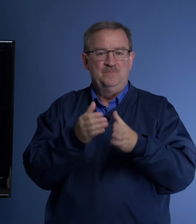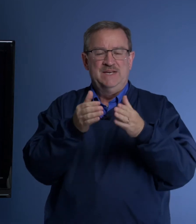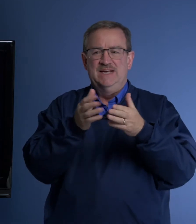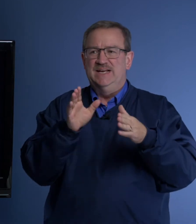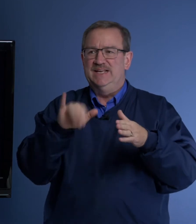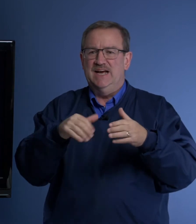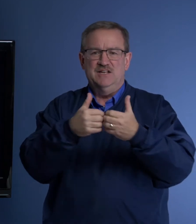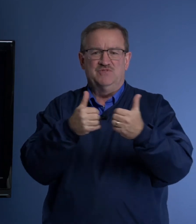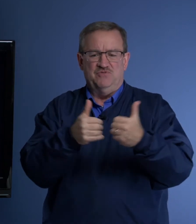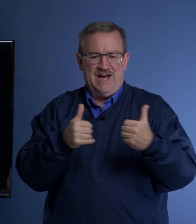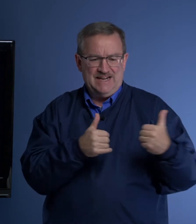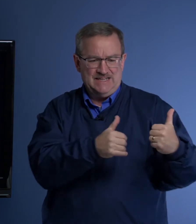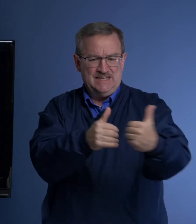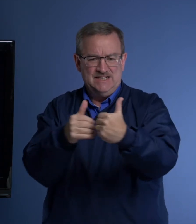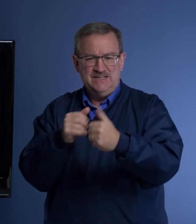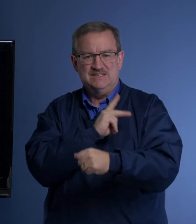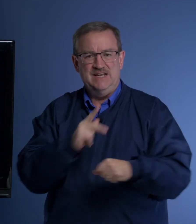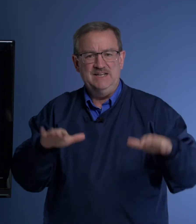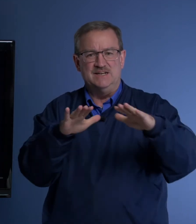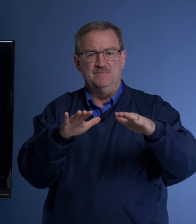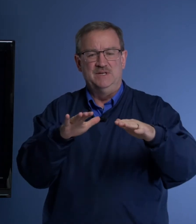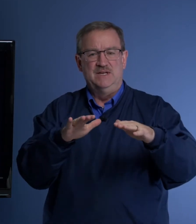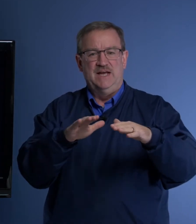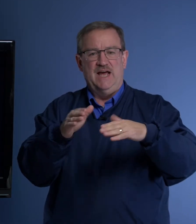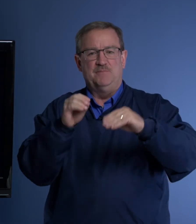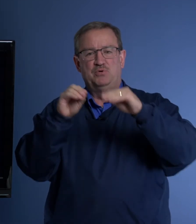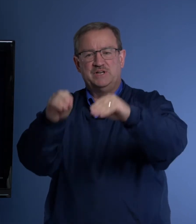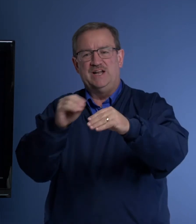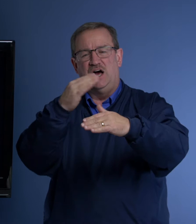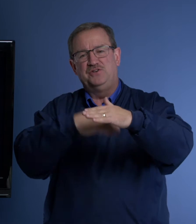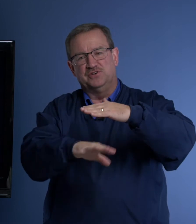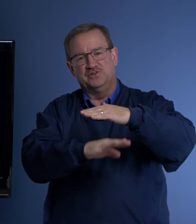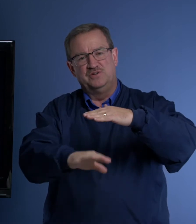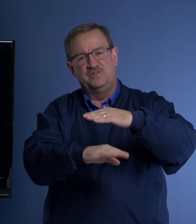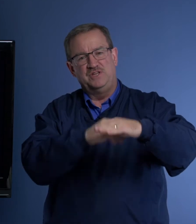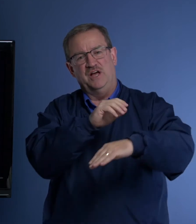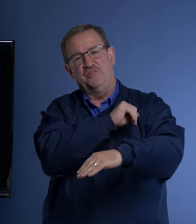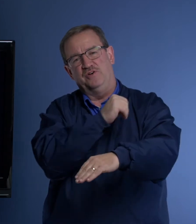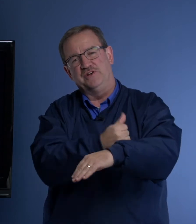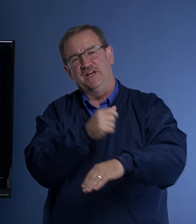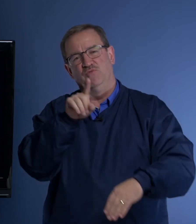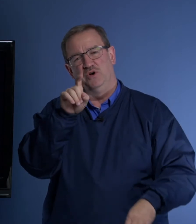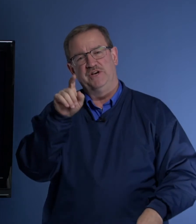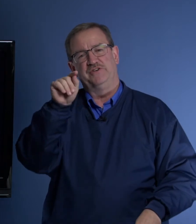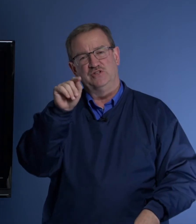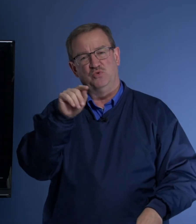He kind of divided his kingdom and put it under the authority of 120